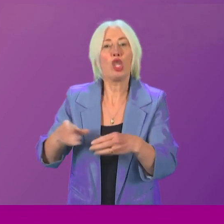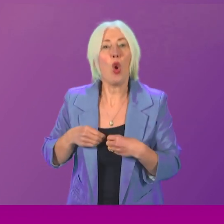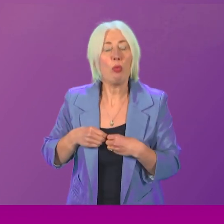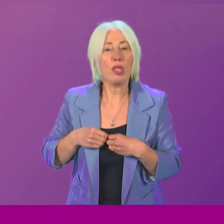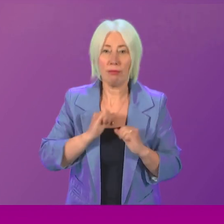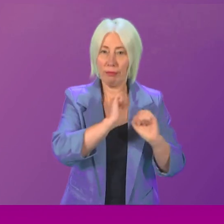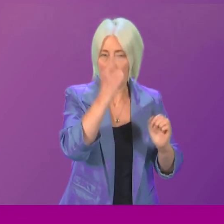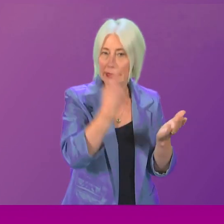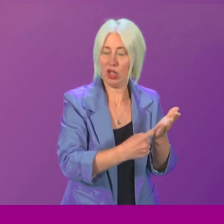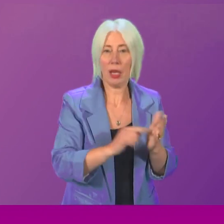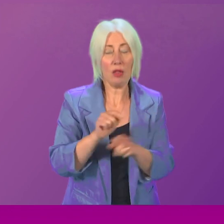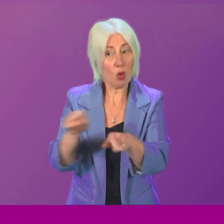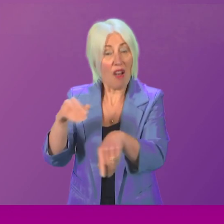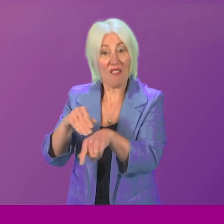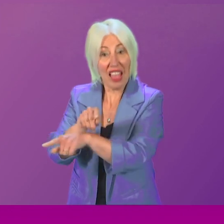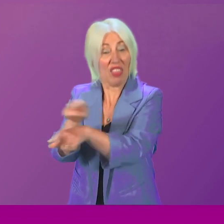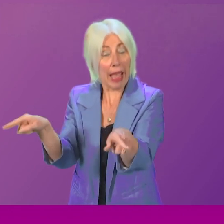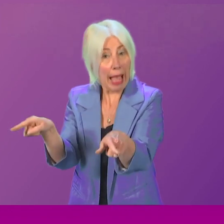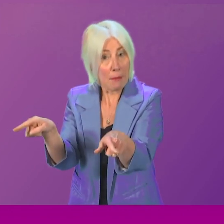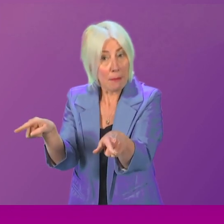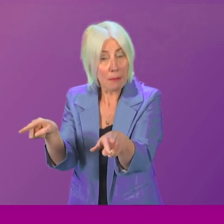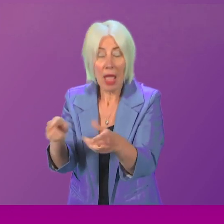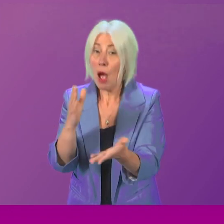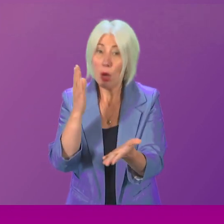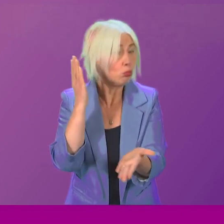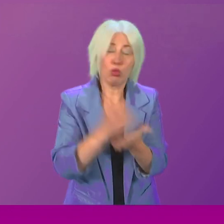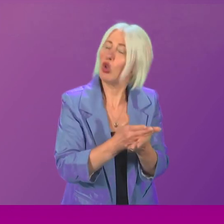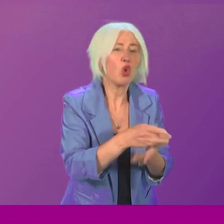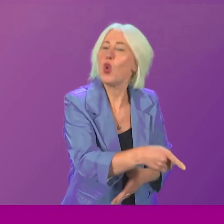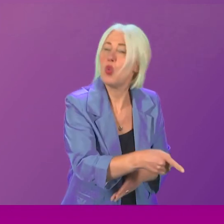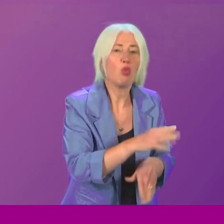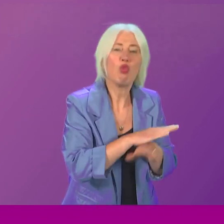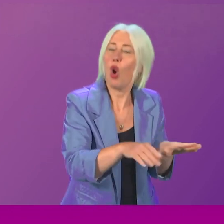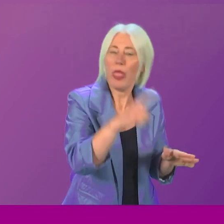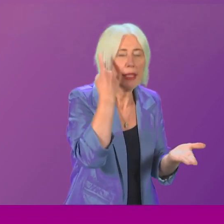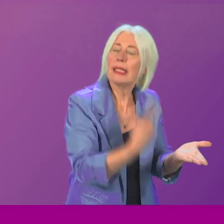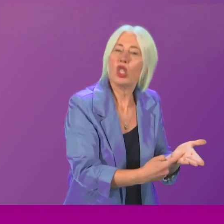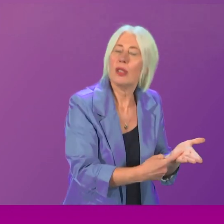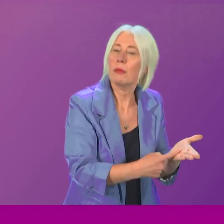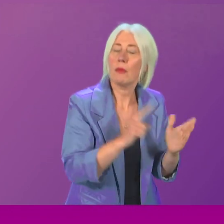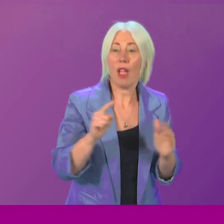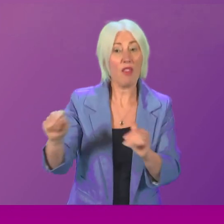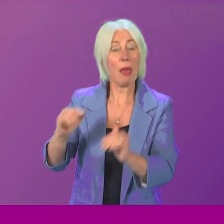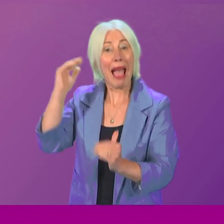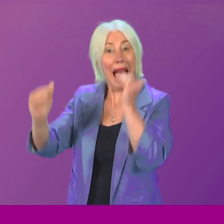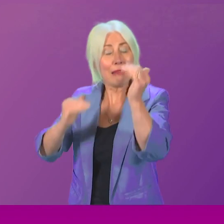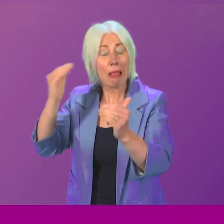has affected them. And yet it was never true. As adults, the practical difficulties of accessing adoption